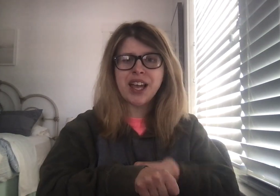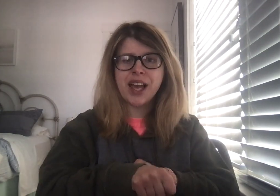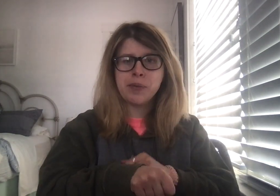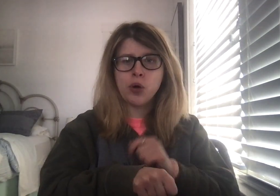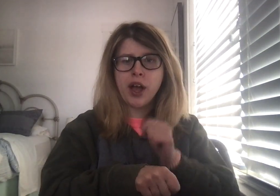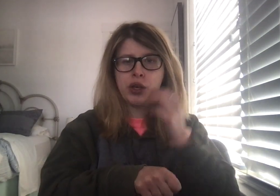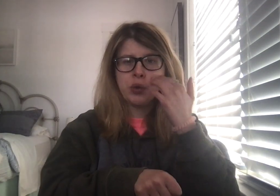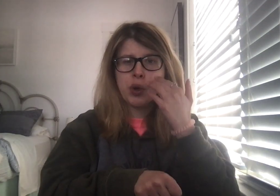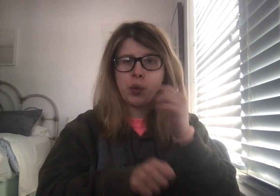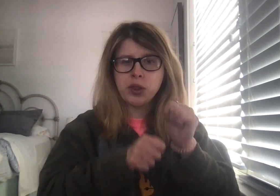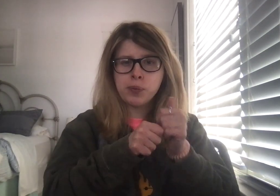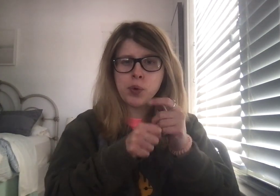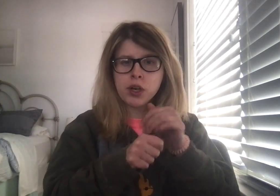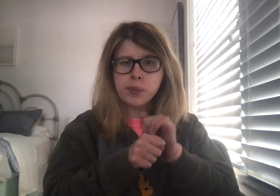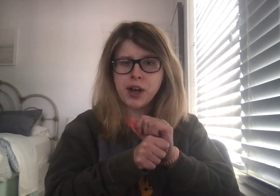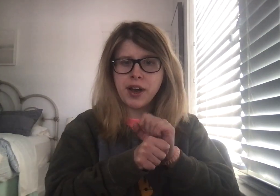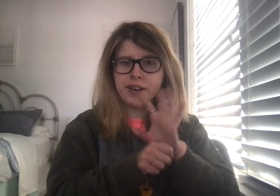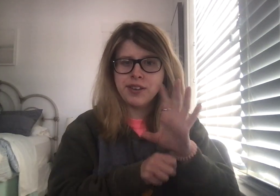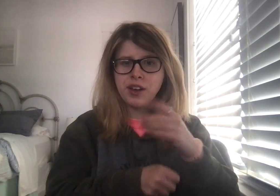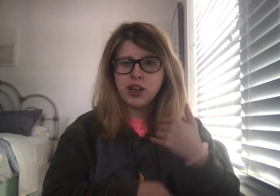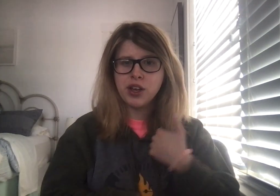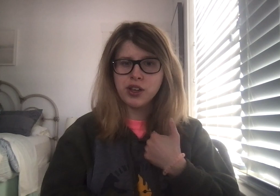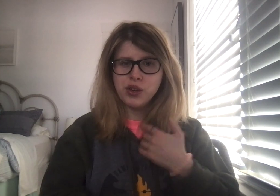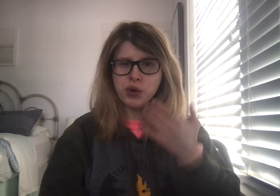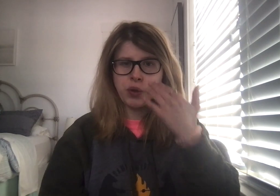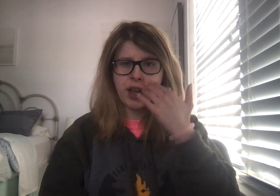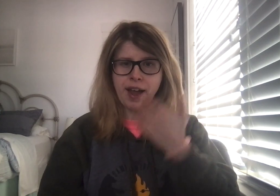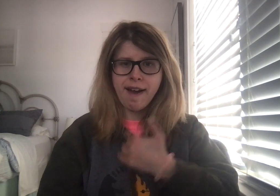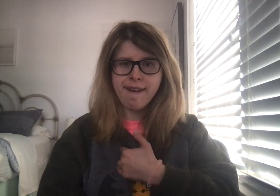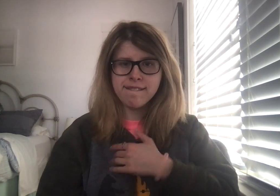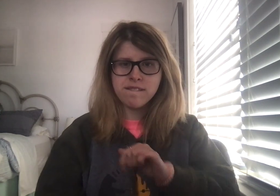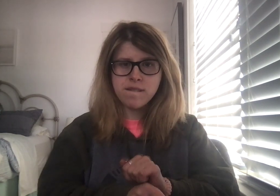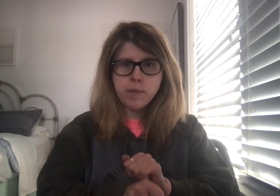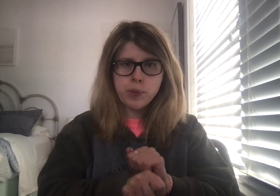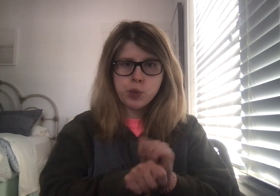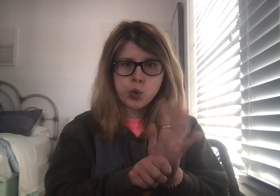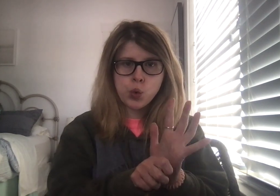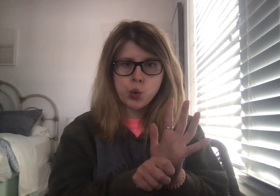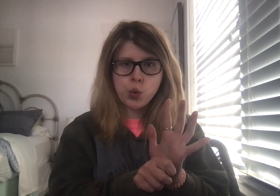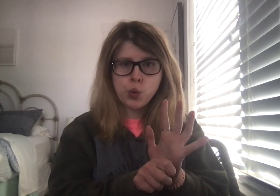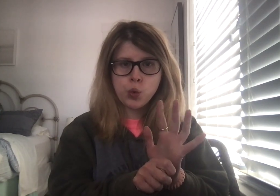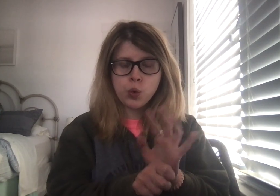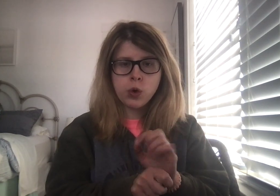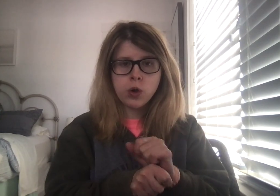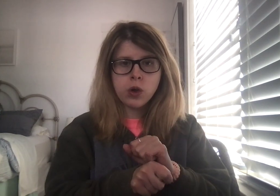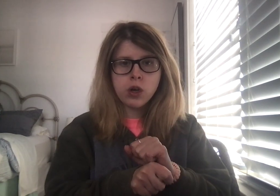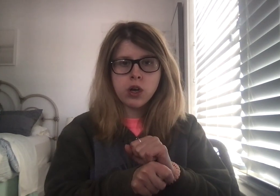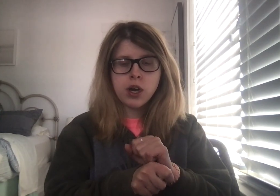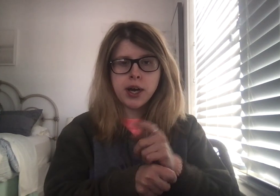animal and you know with the porcupine you know they have um